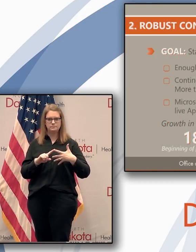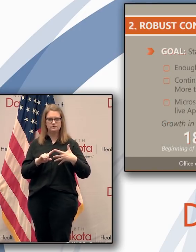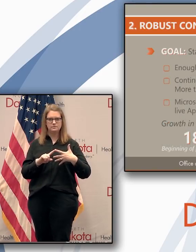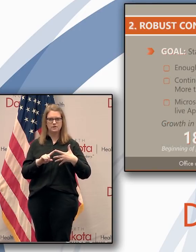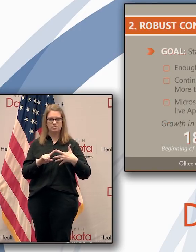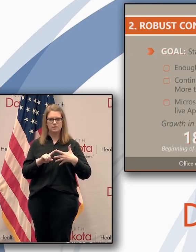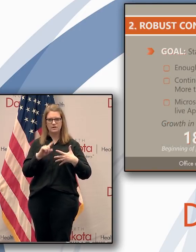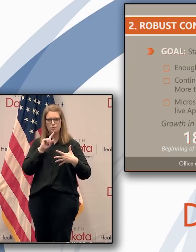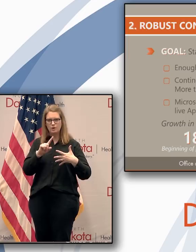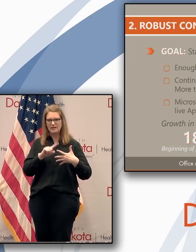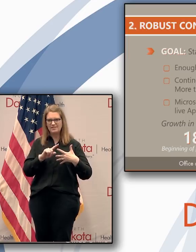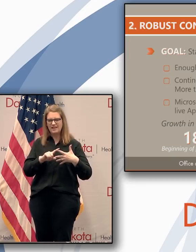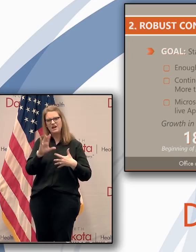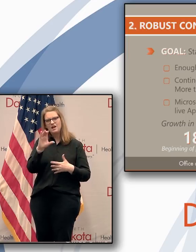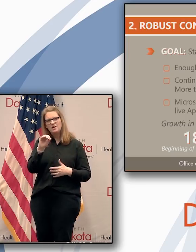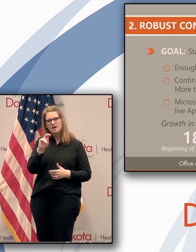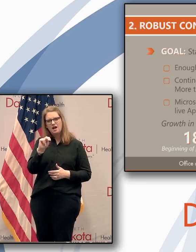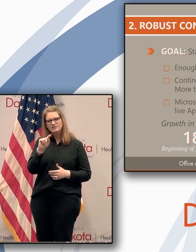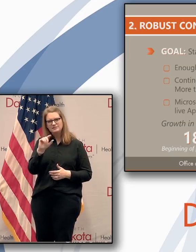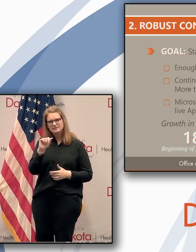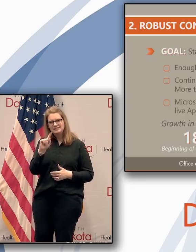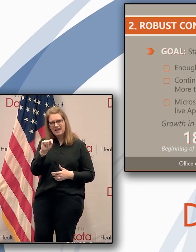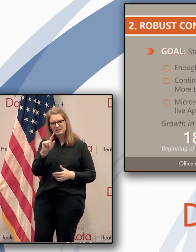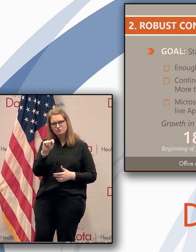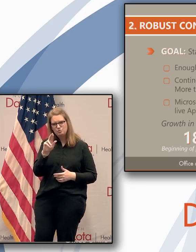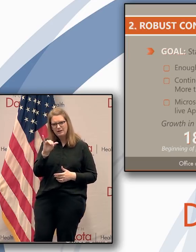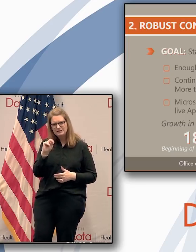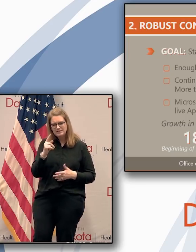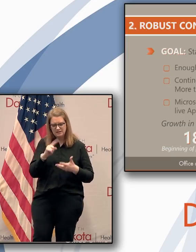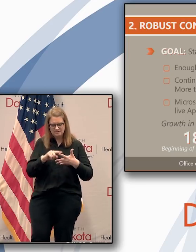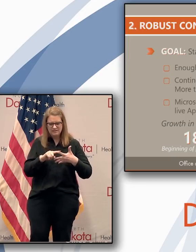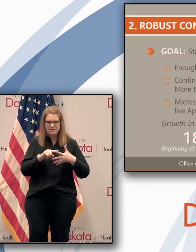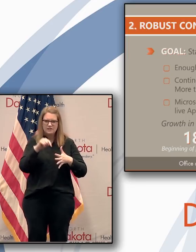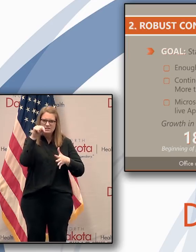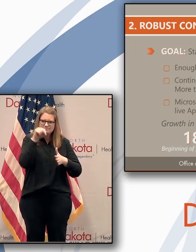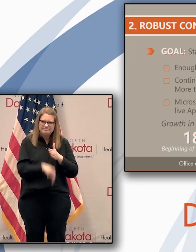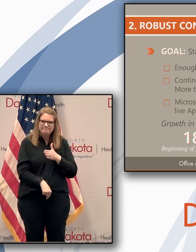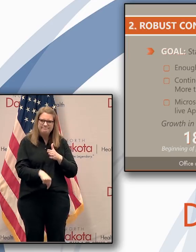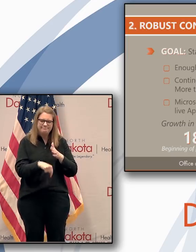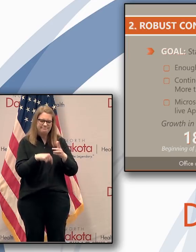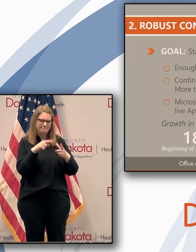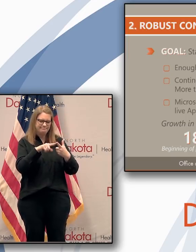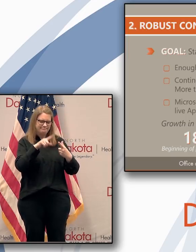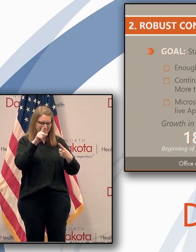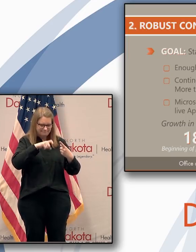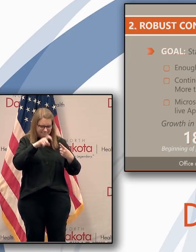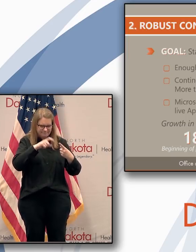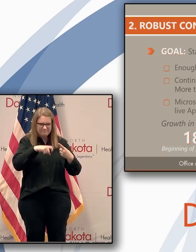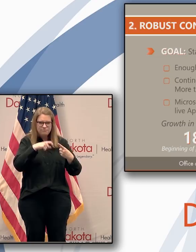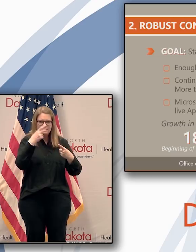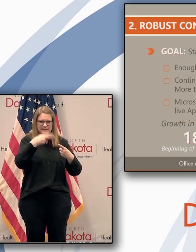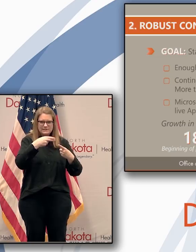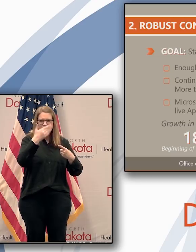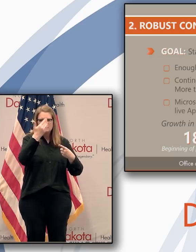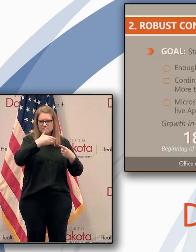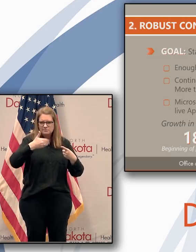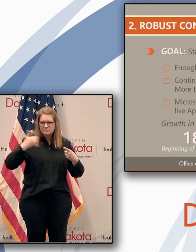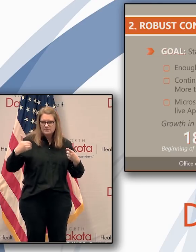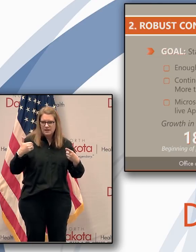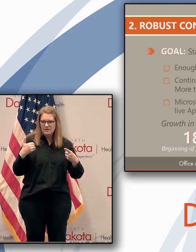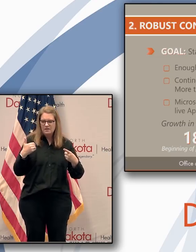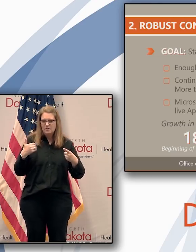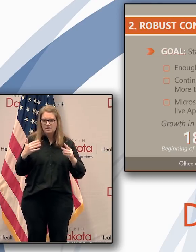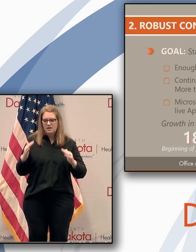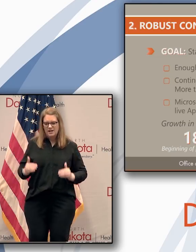a robust contact tracing. And currently we've talked about how we're going to build up this new capability, public